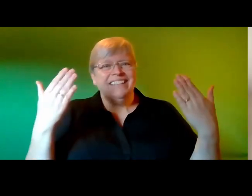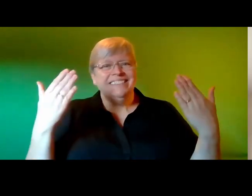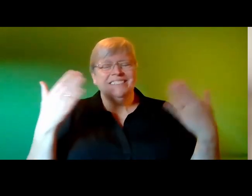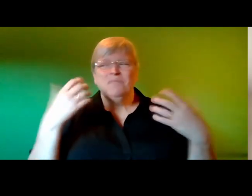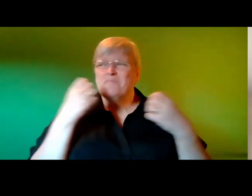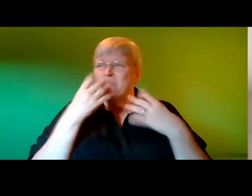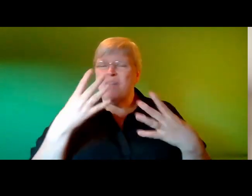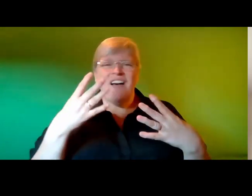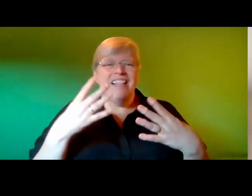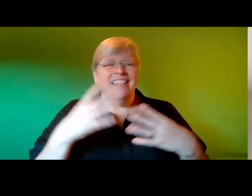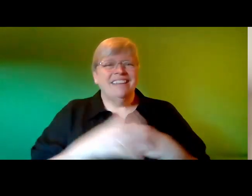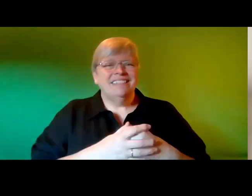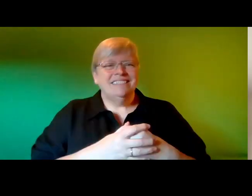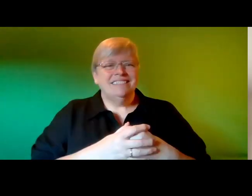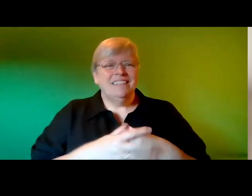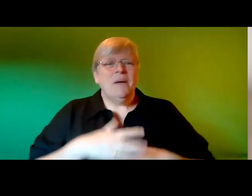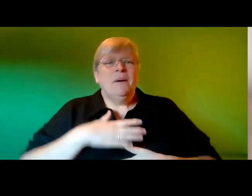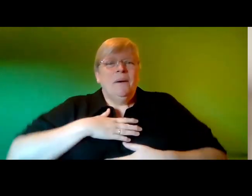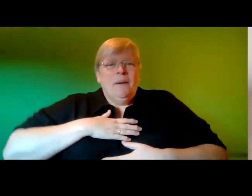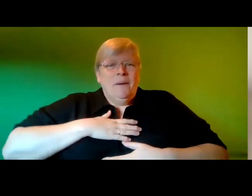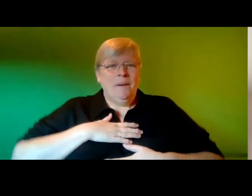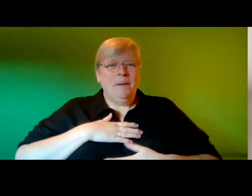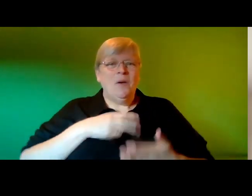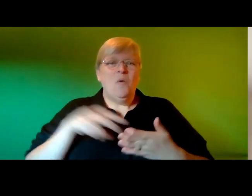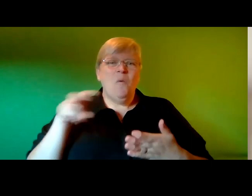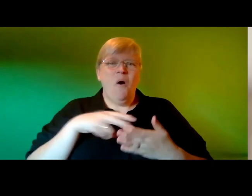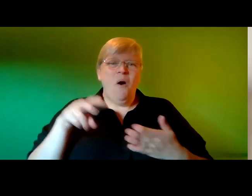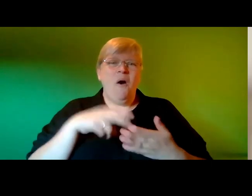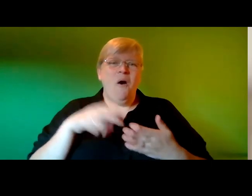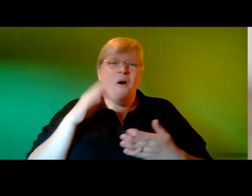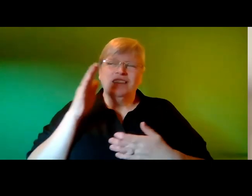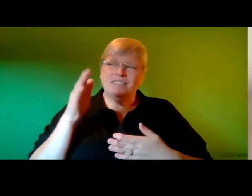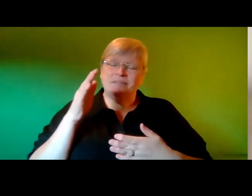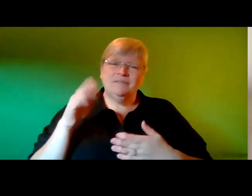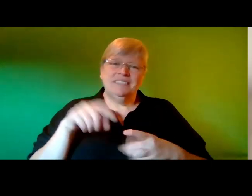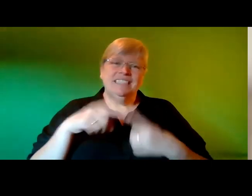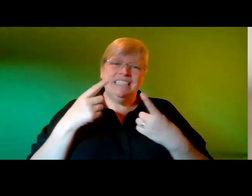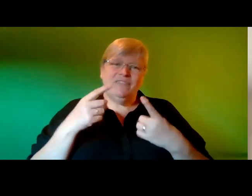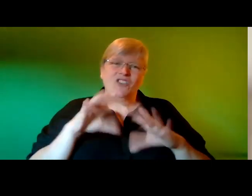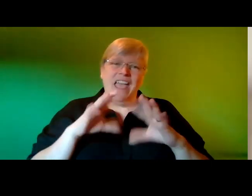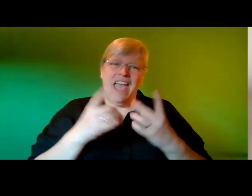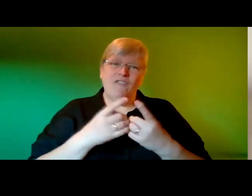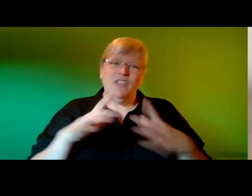seeing i take a deep breath and walk outside noticing how different everything feels